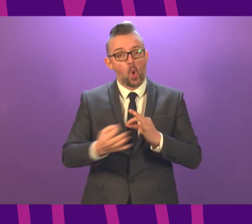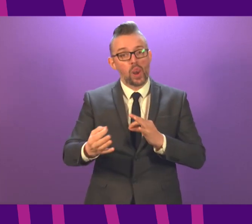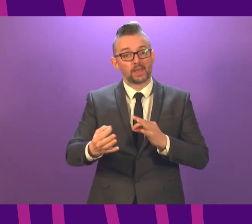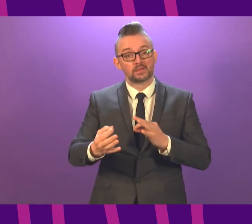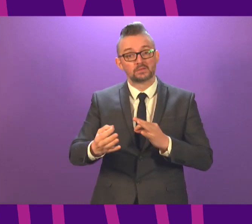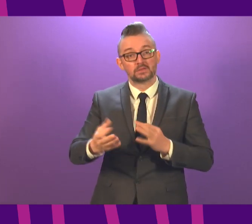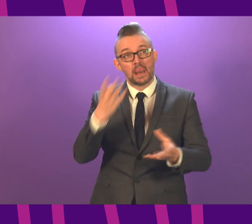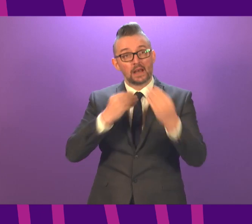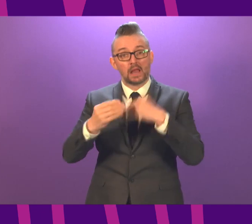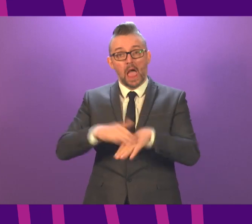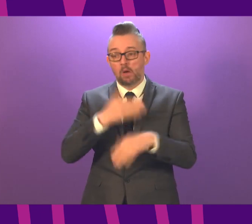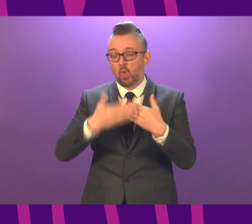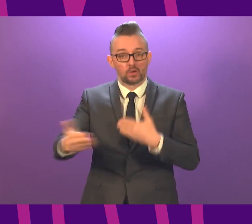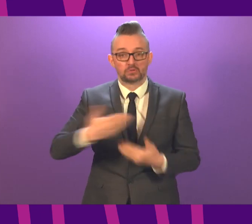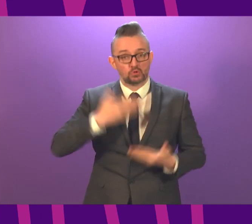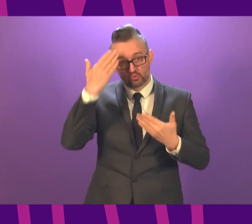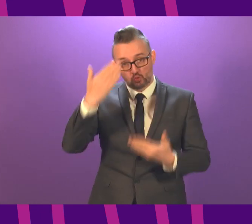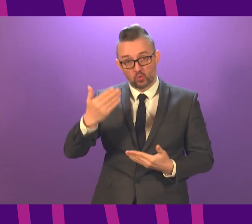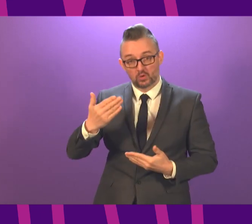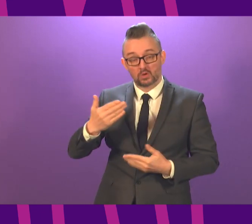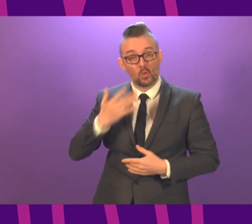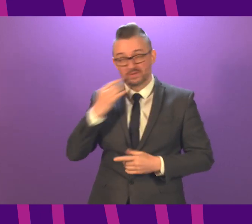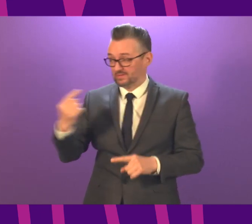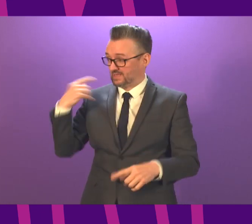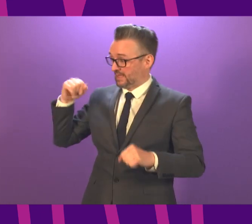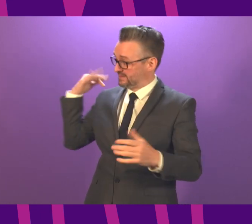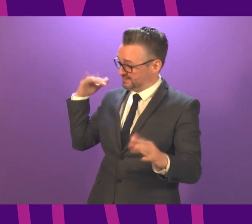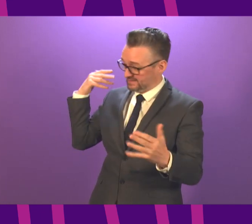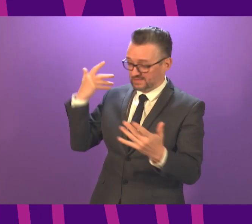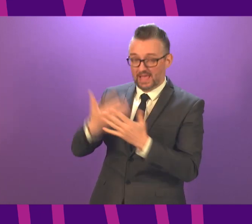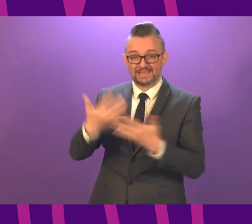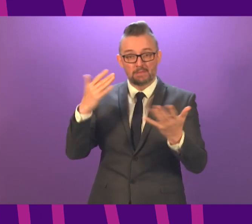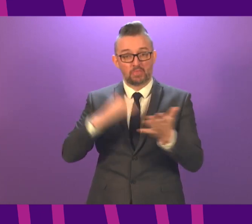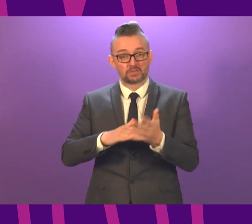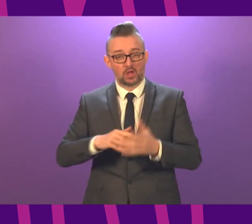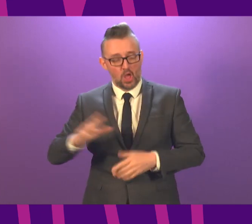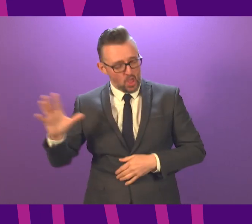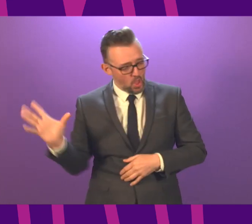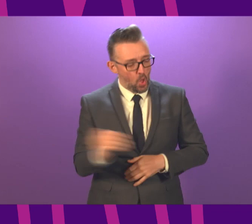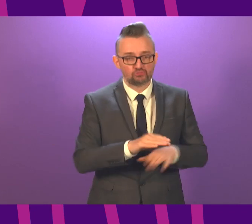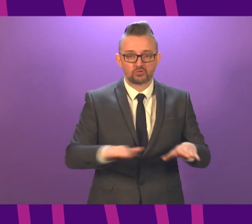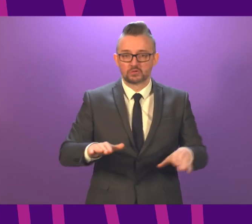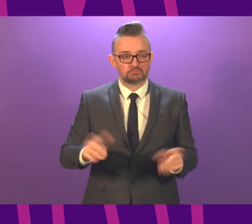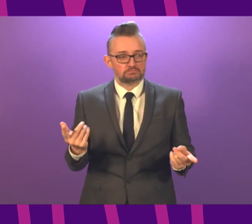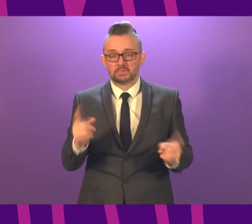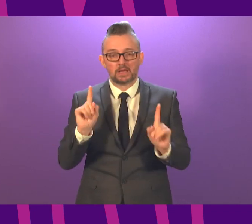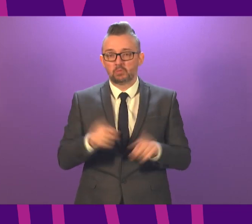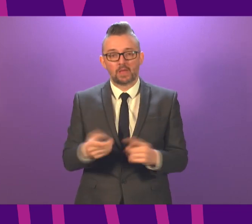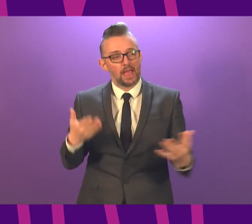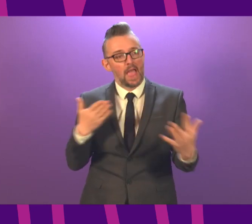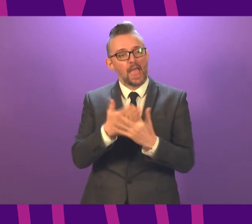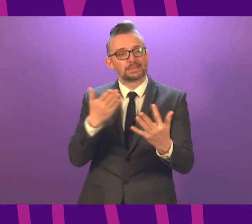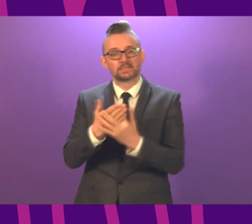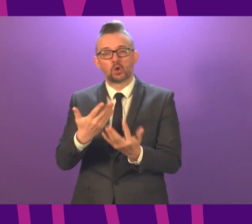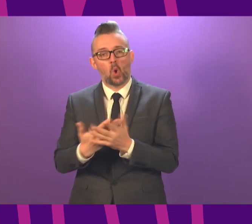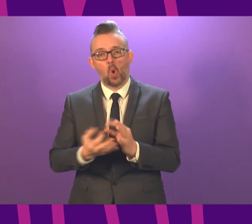will now last. The question is why, 10 months into this pandemic, is every single pupil in Scotland still not able to fully access online